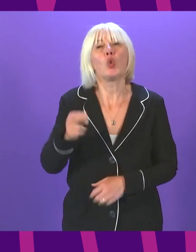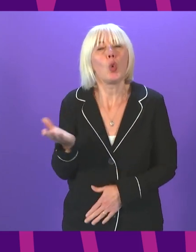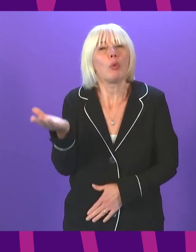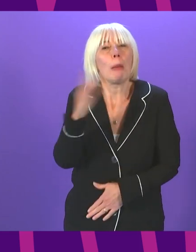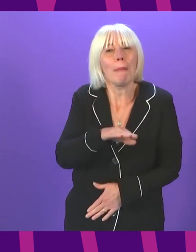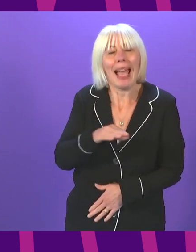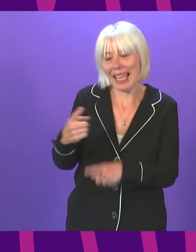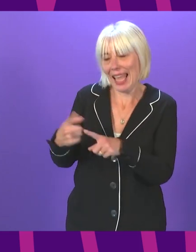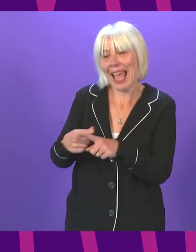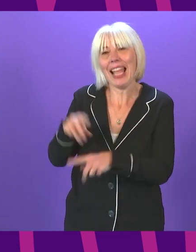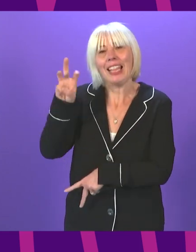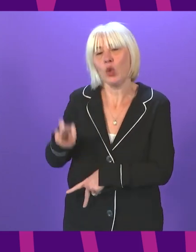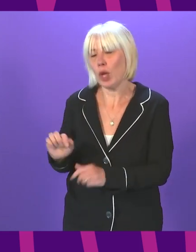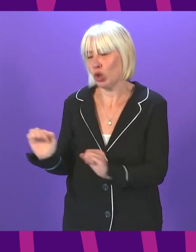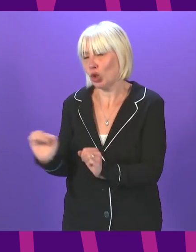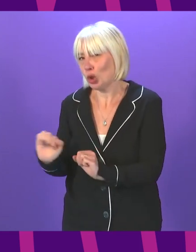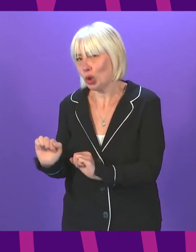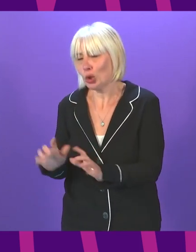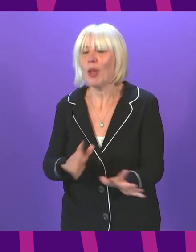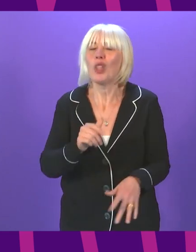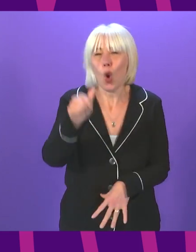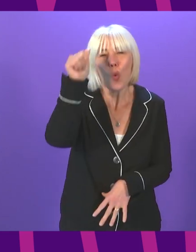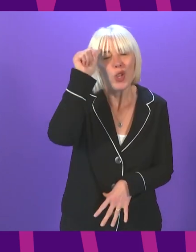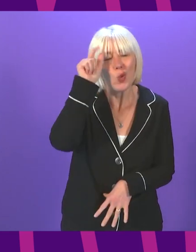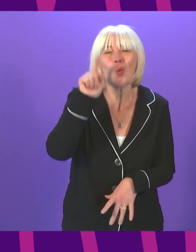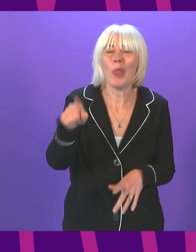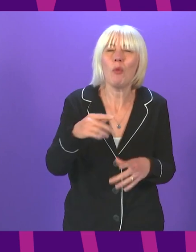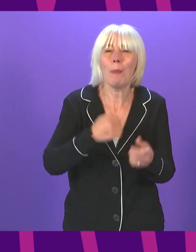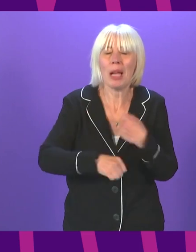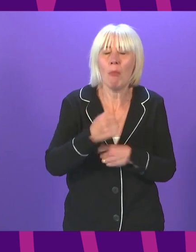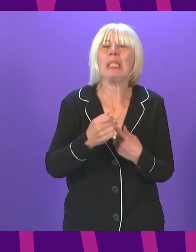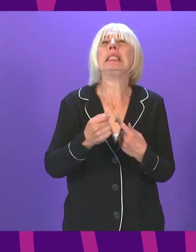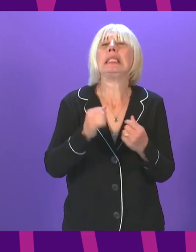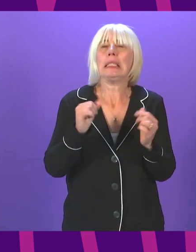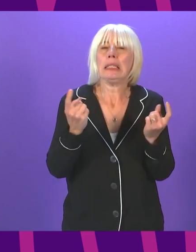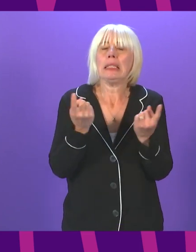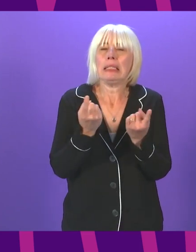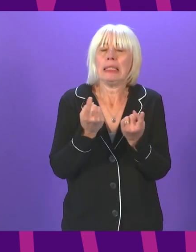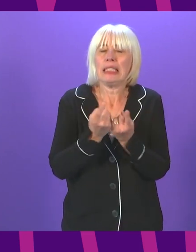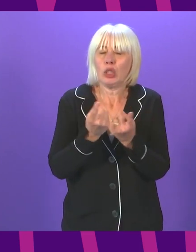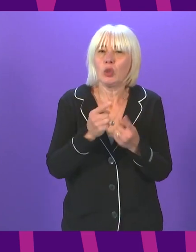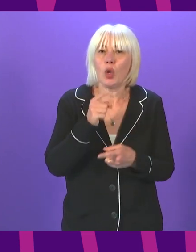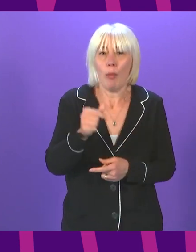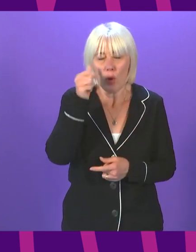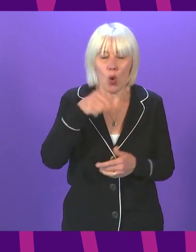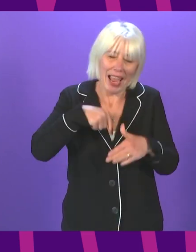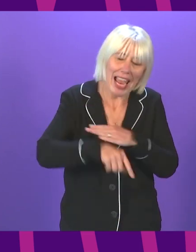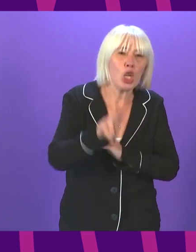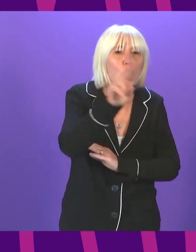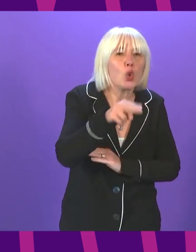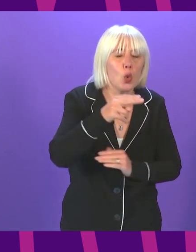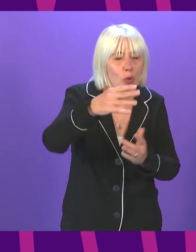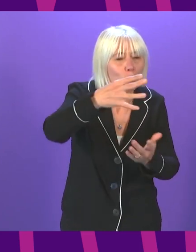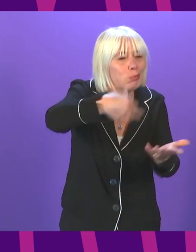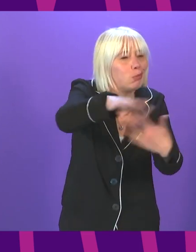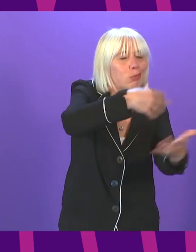and we also expected that this would create a further pressure, not just as a result of increased interactions within schools, but also